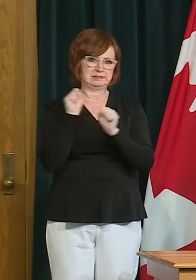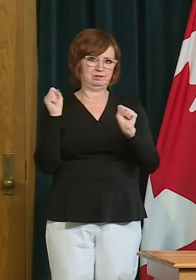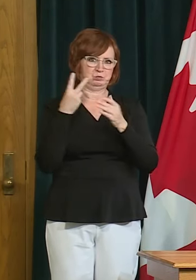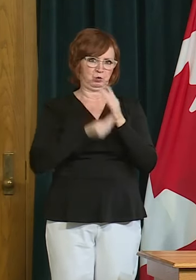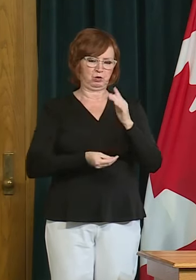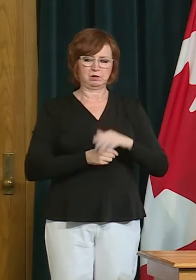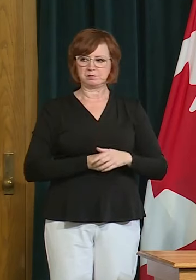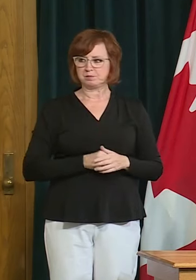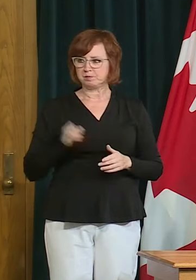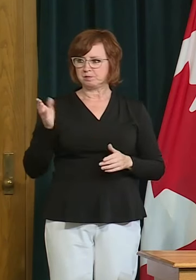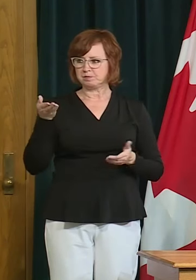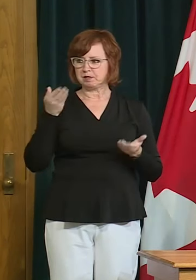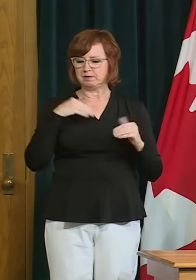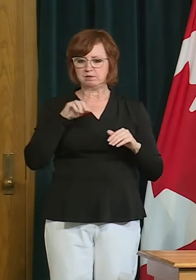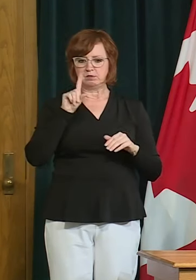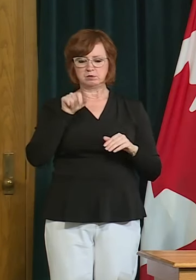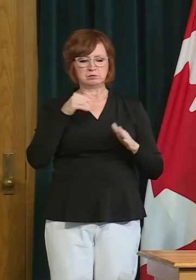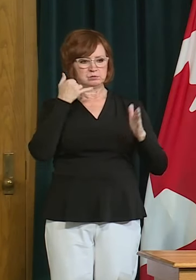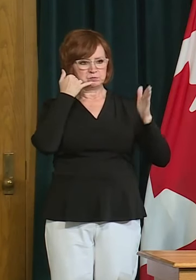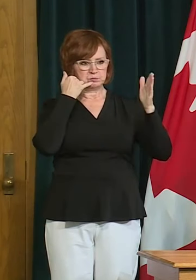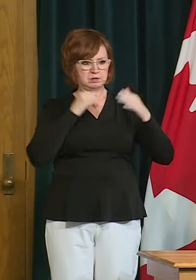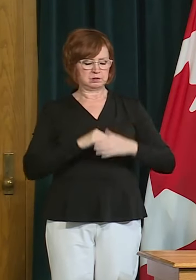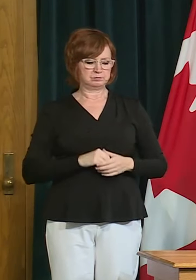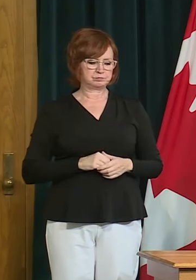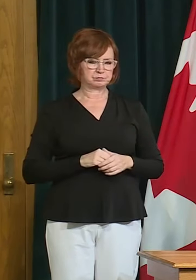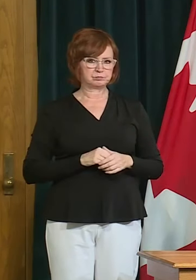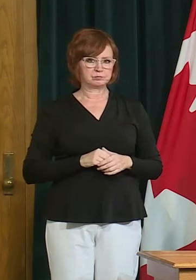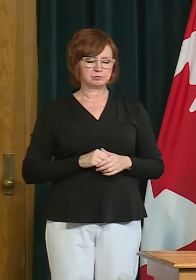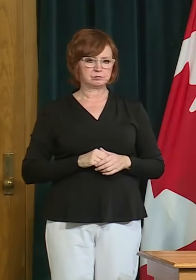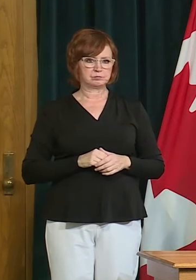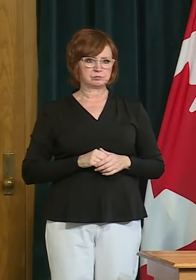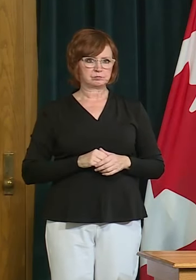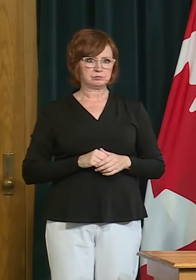the phone line we have lisa schick with cjme